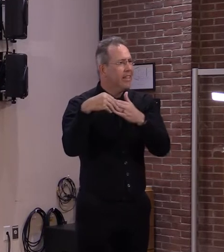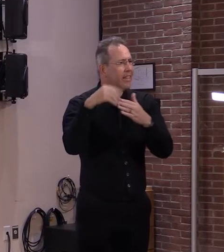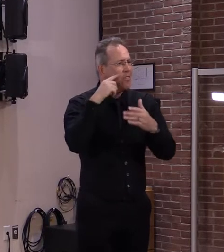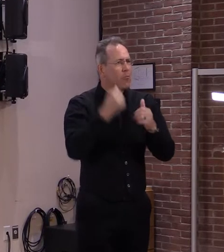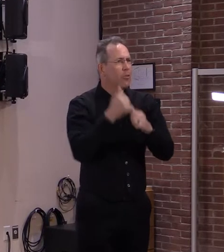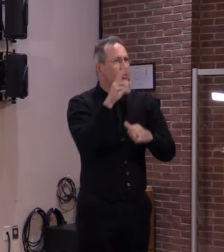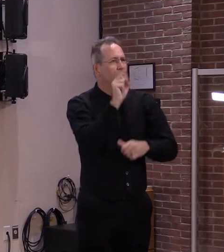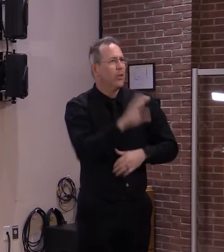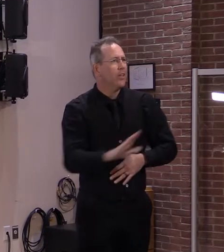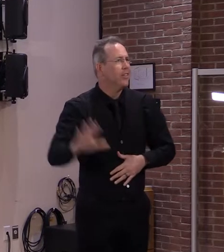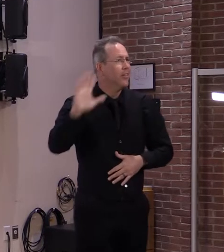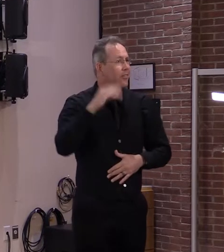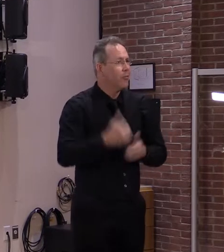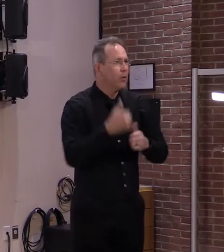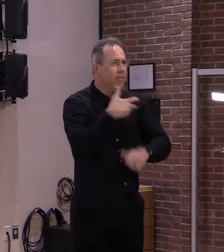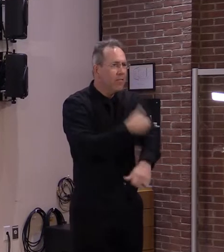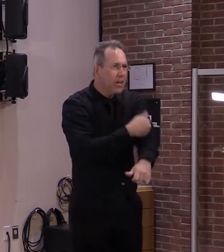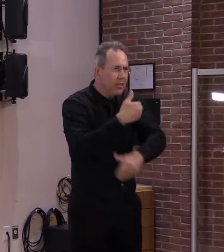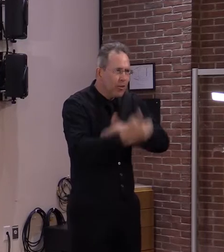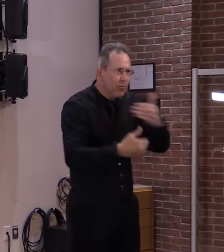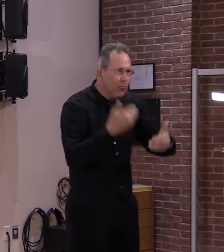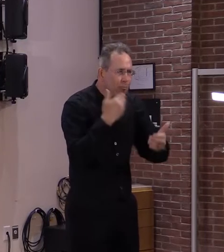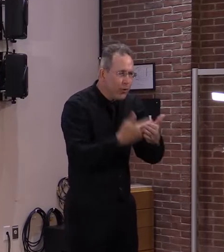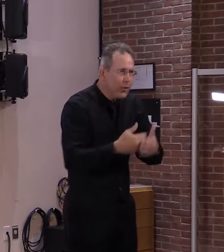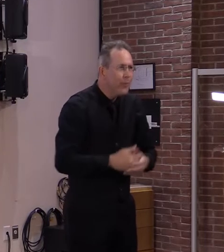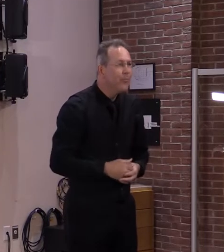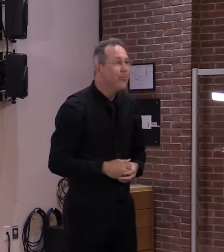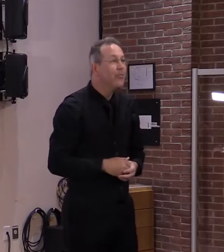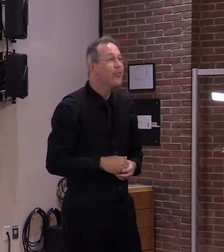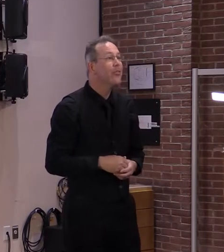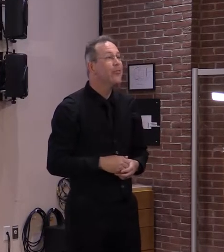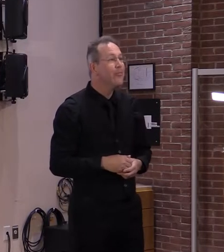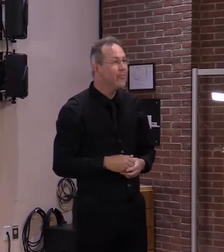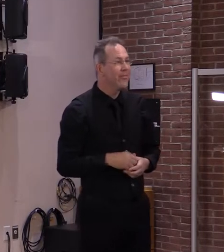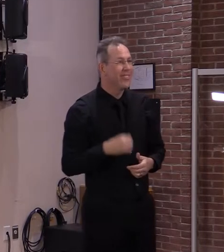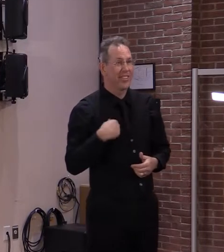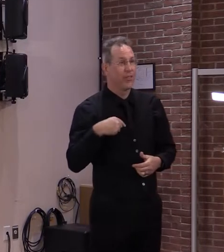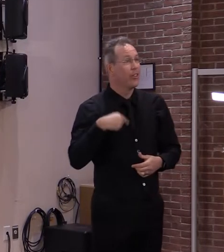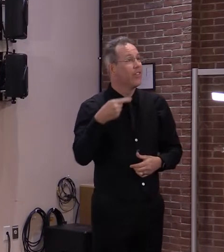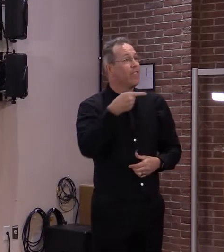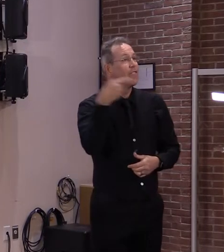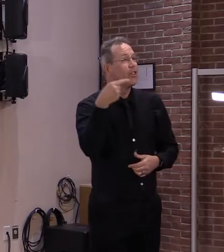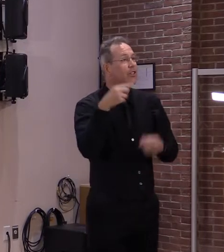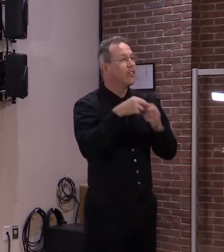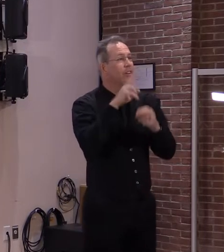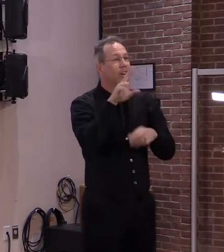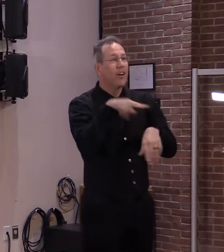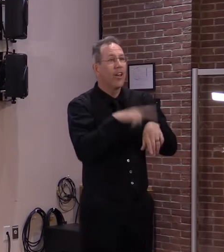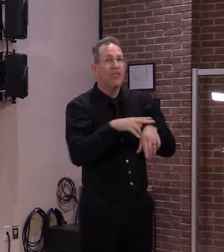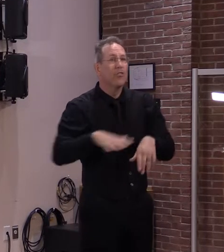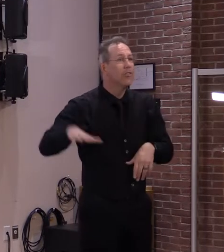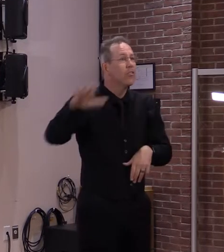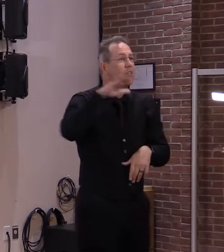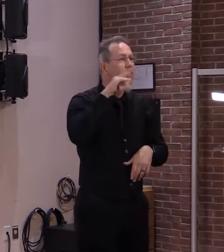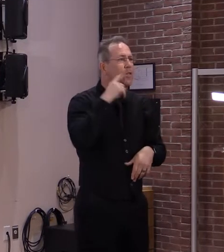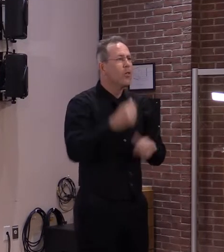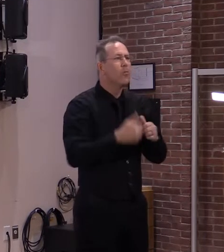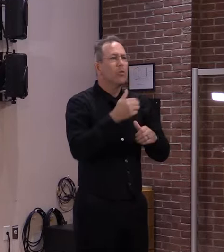100,000 people and first in the nation for those who have completed vaccine and are 65 and older.